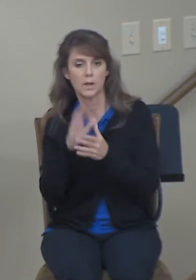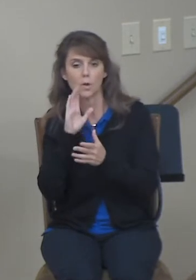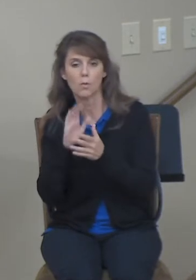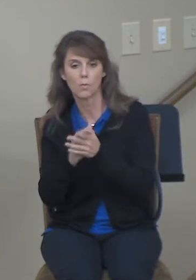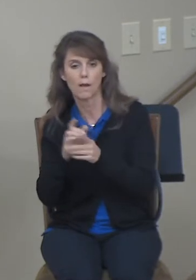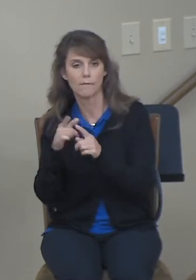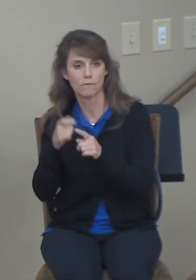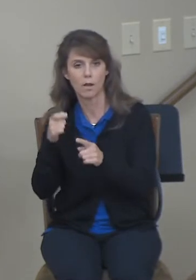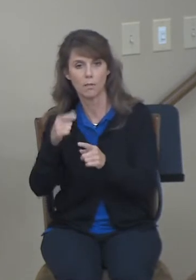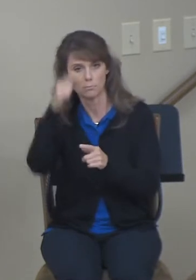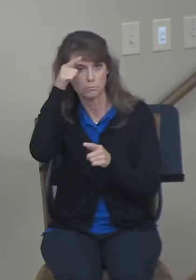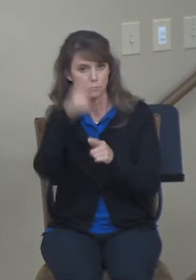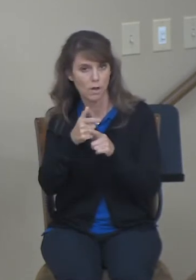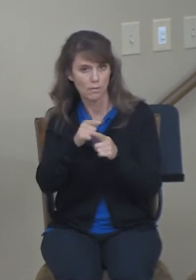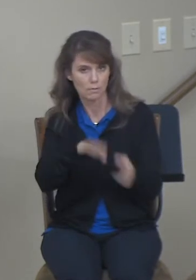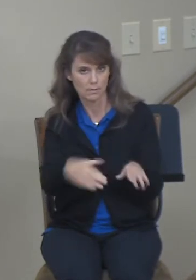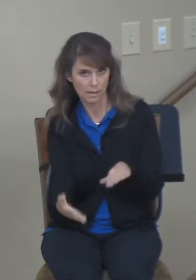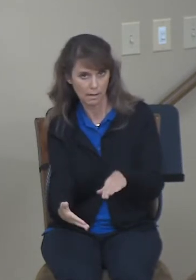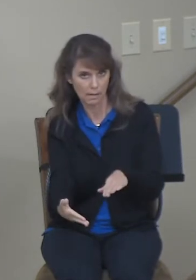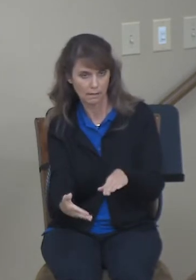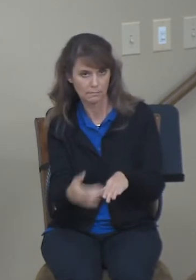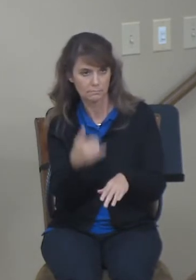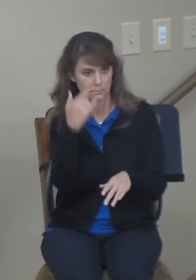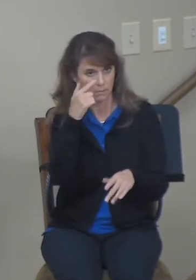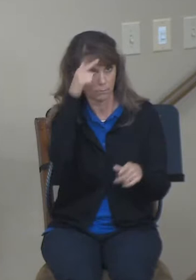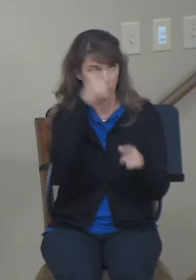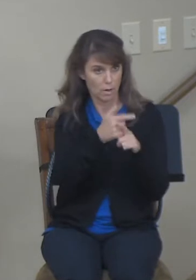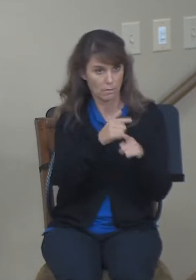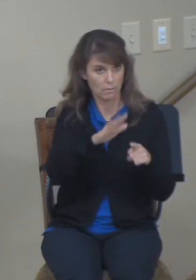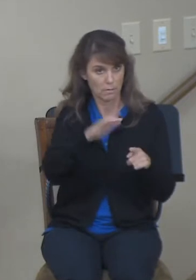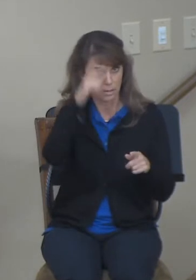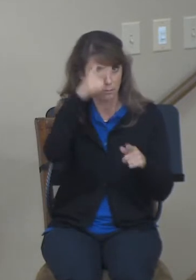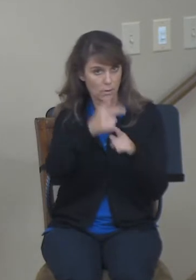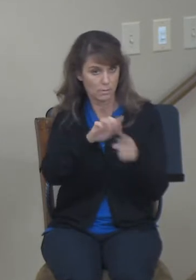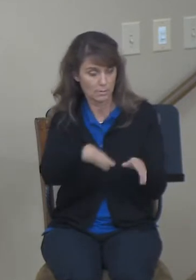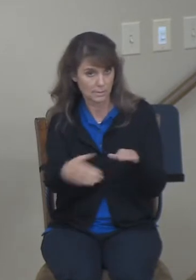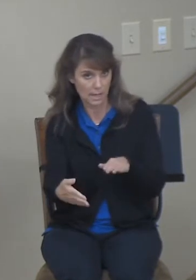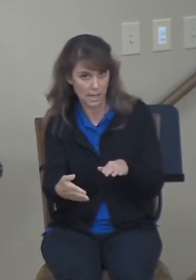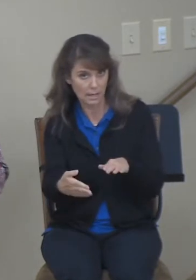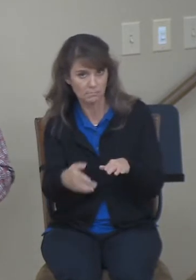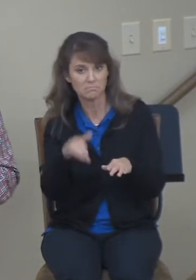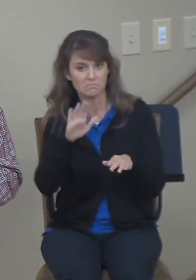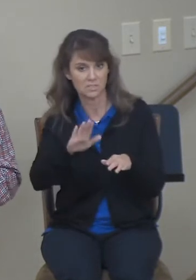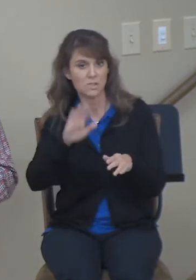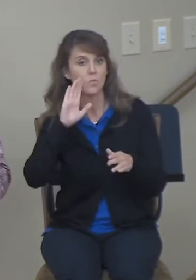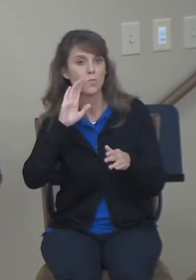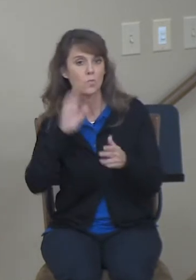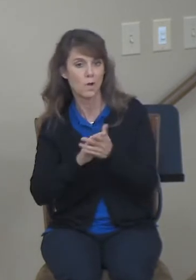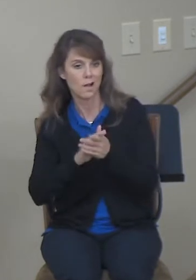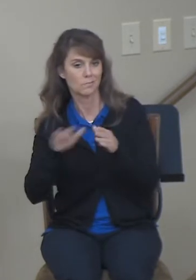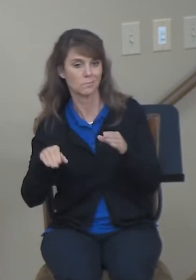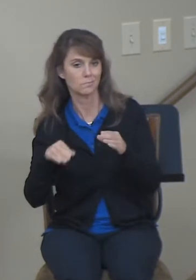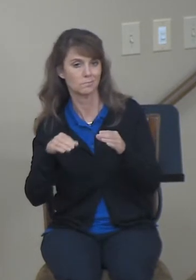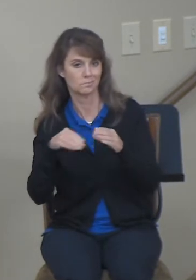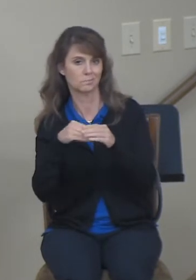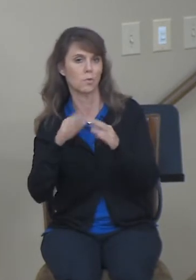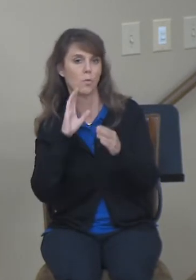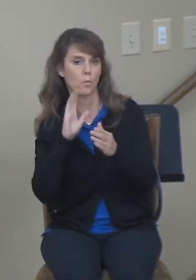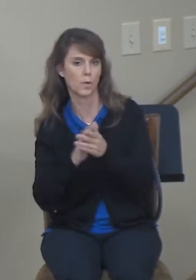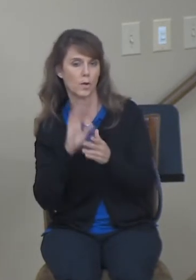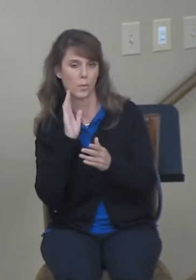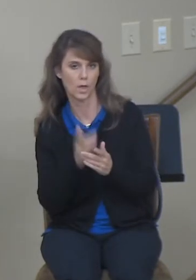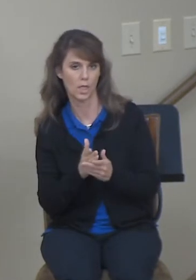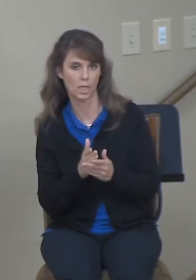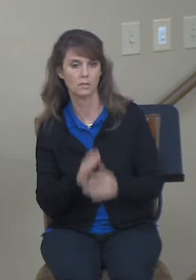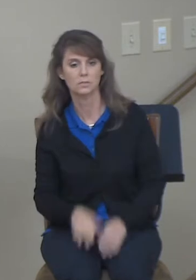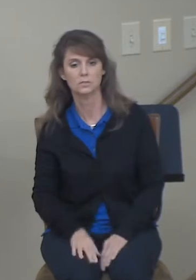her and protect the family name and the land property rights. In the book of Ruth, at least as she relates to